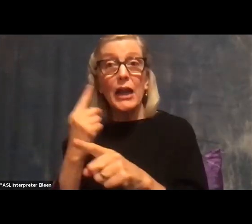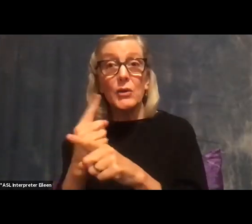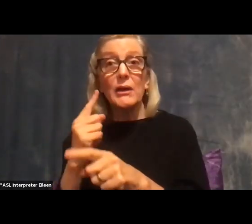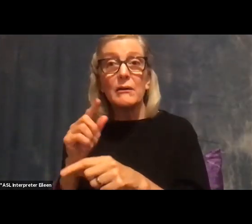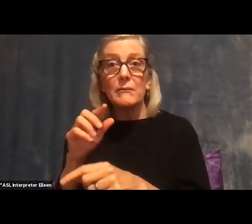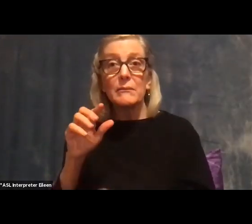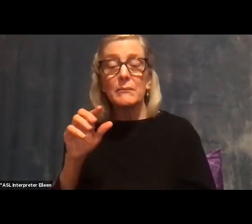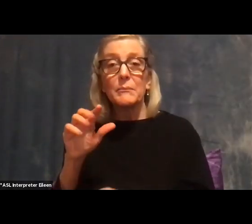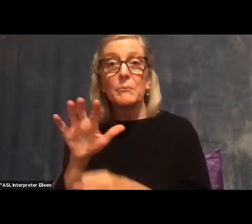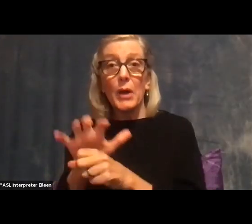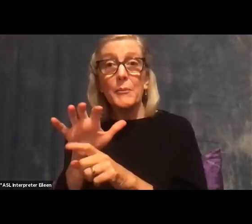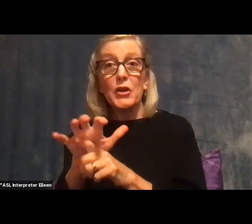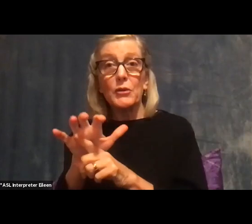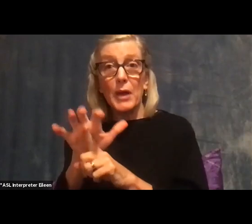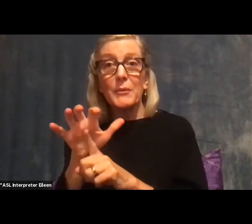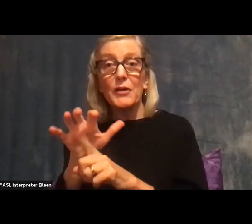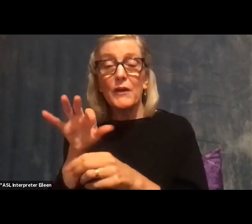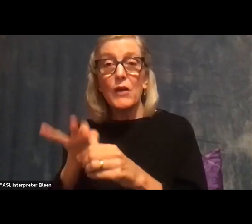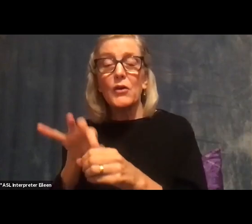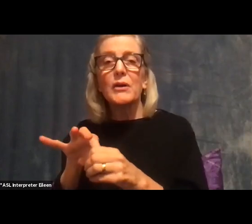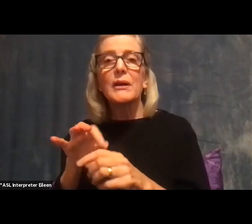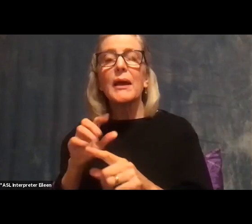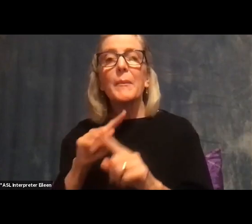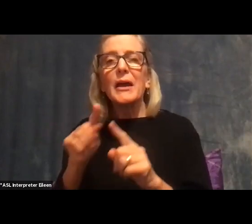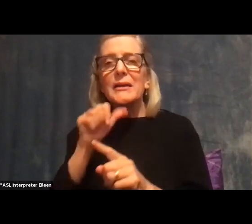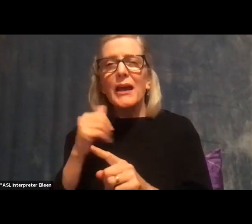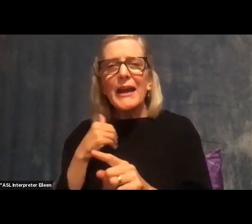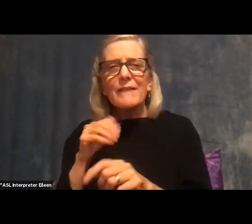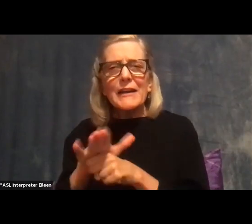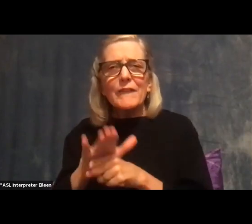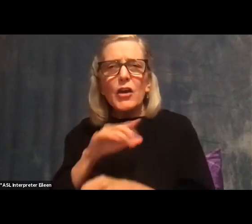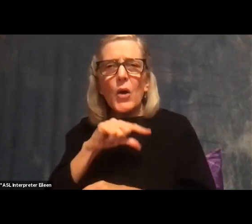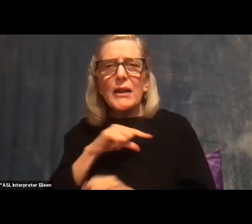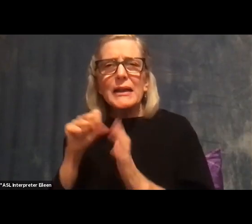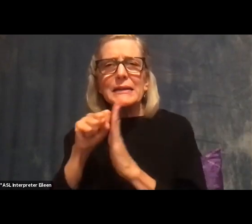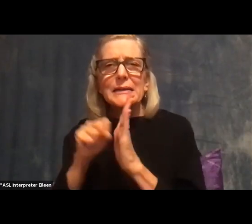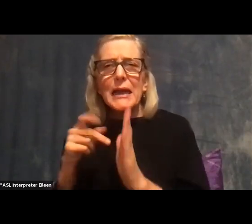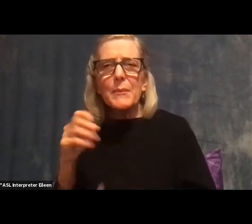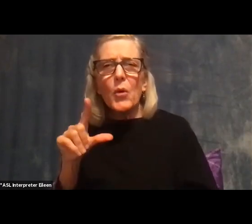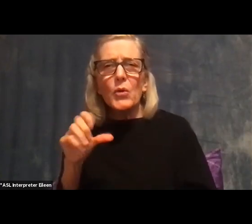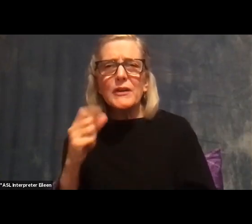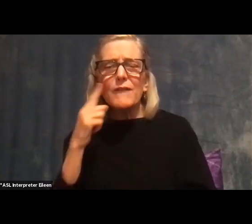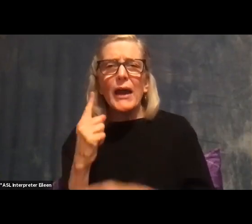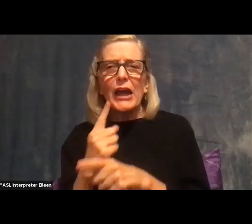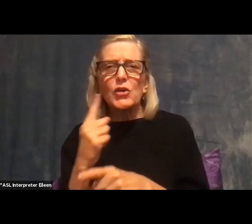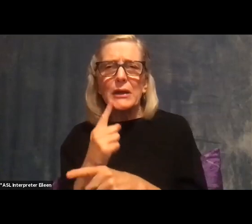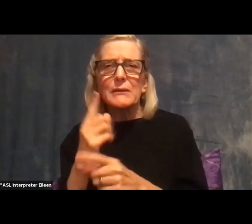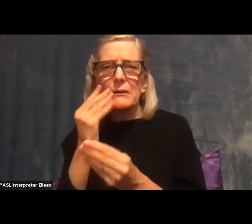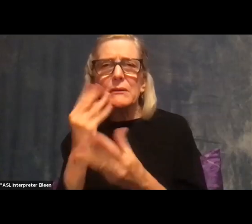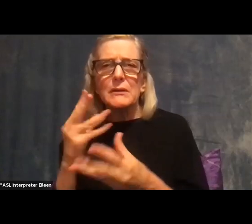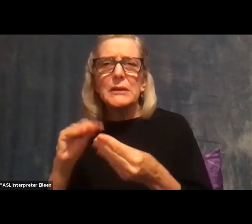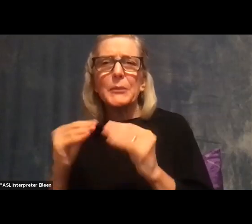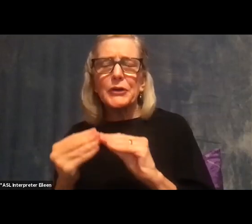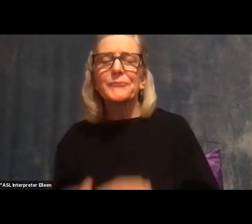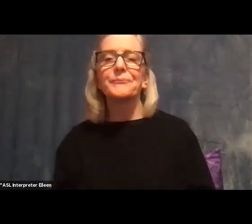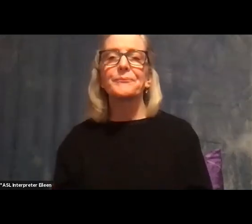we didn't have good prediction of, of who predictions of who's going to win those swing states. So the polls we should be paying more attention to then it, if we want to try and